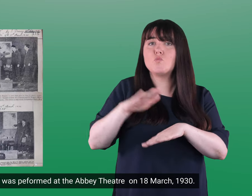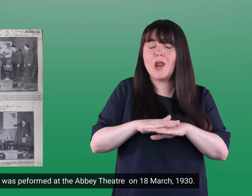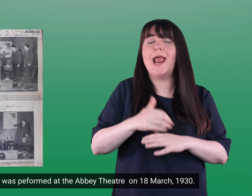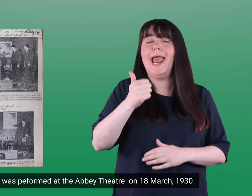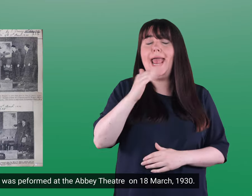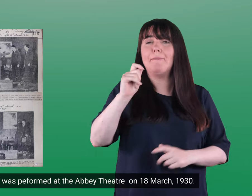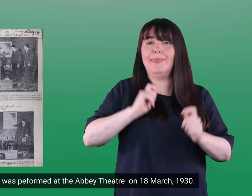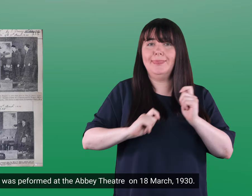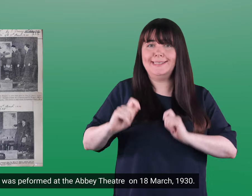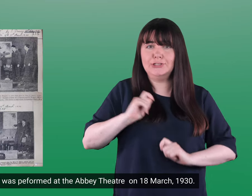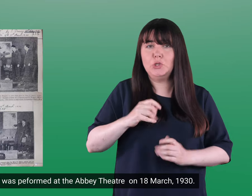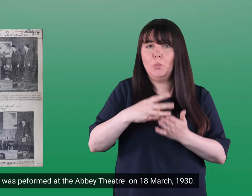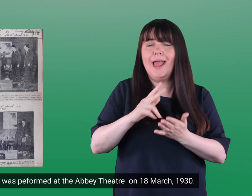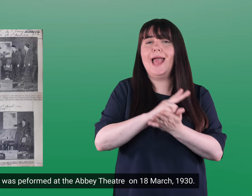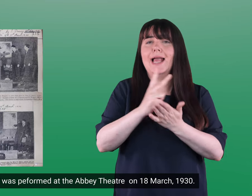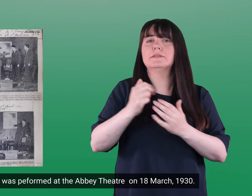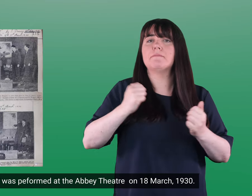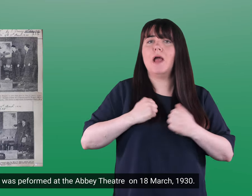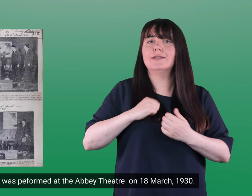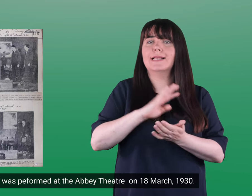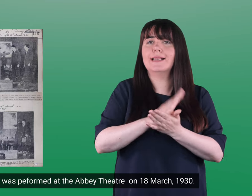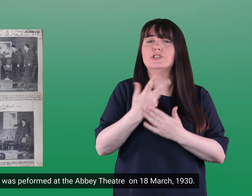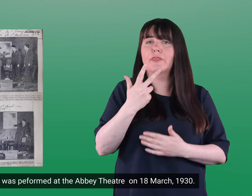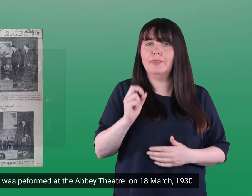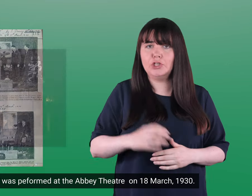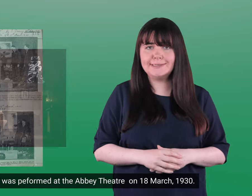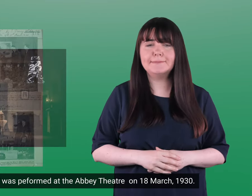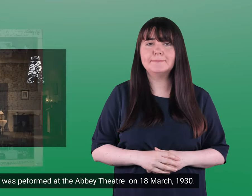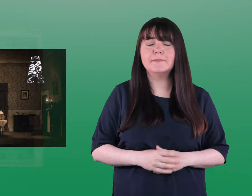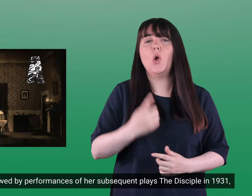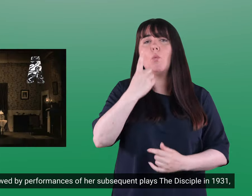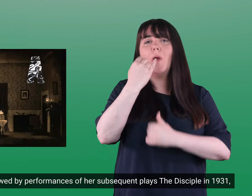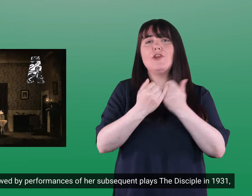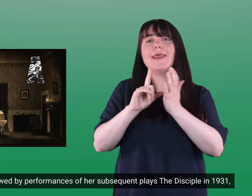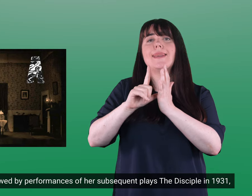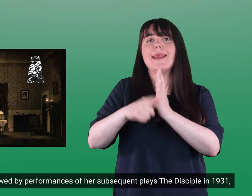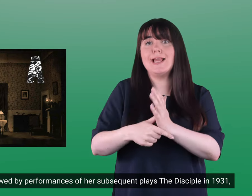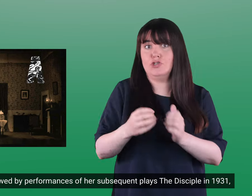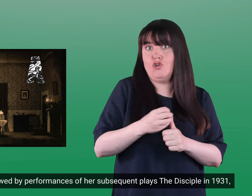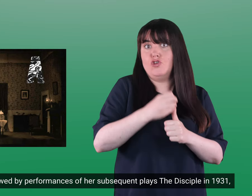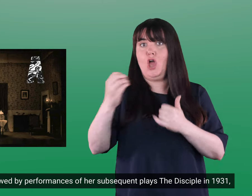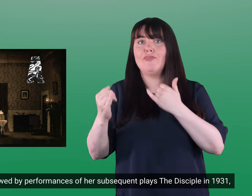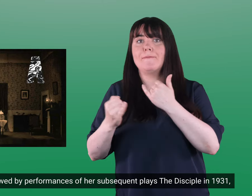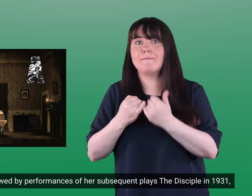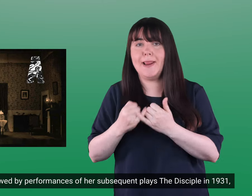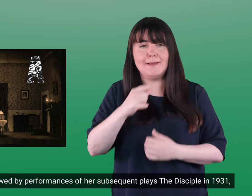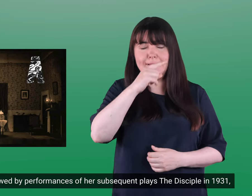was performed at the Abbey Theatre on the 18th of March, 1930. This was soon followed by performances of her